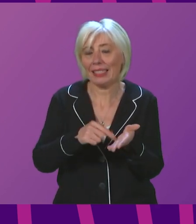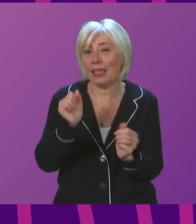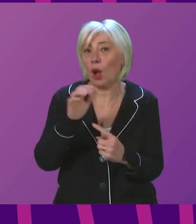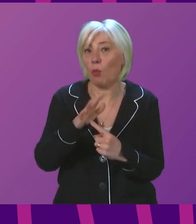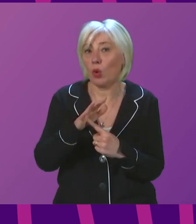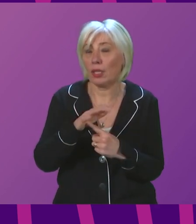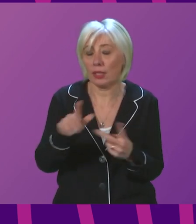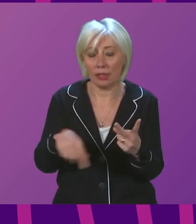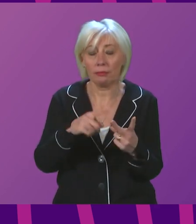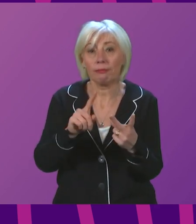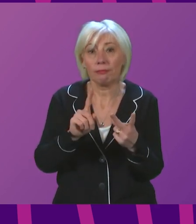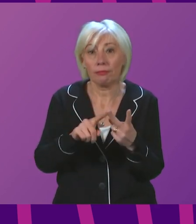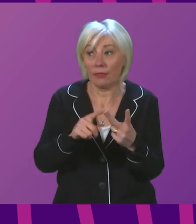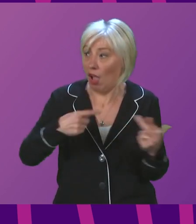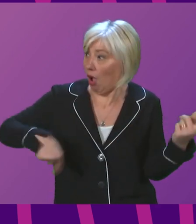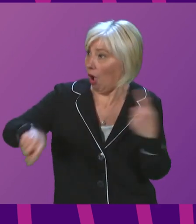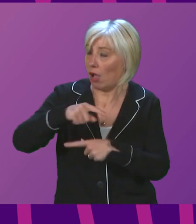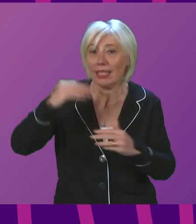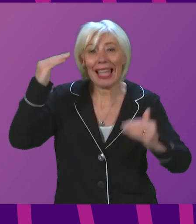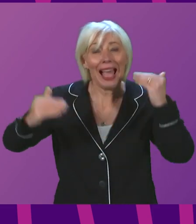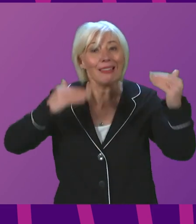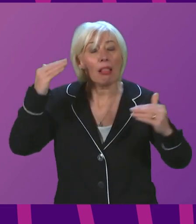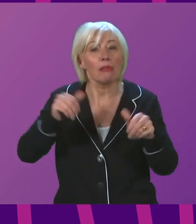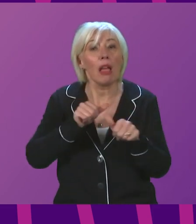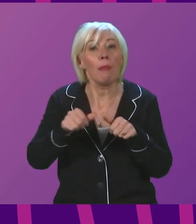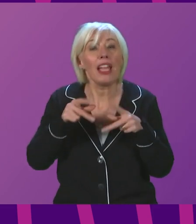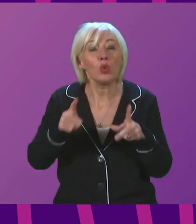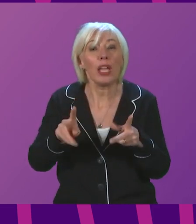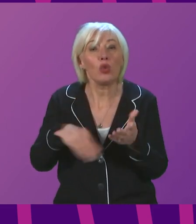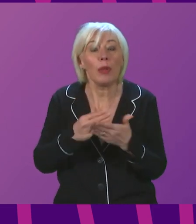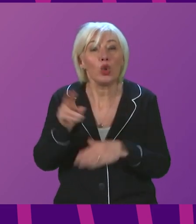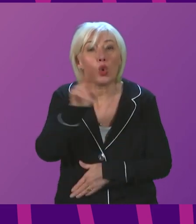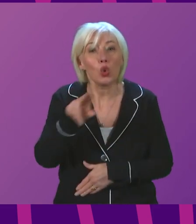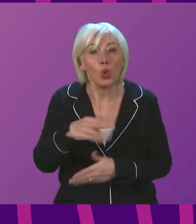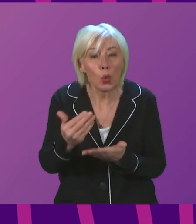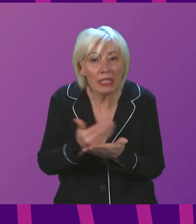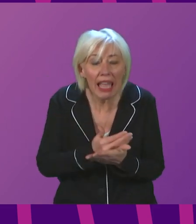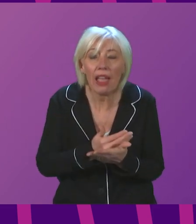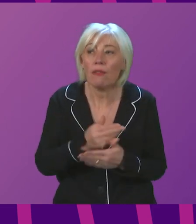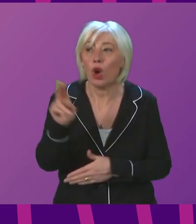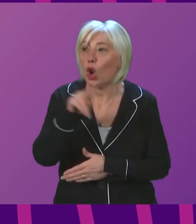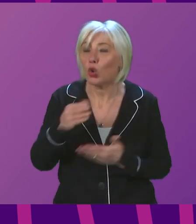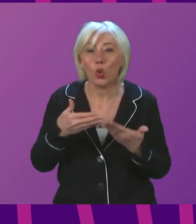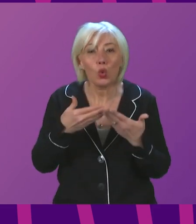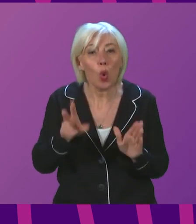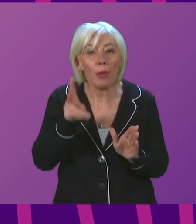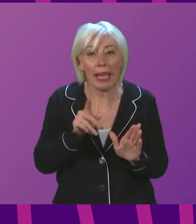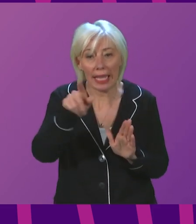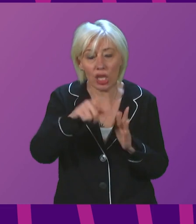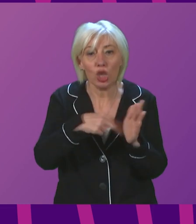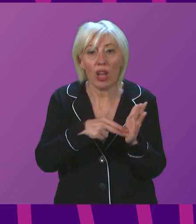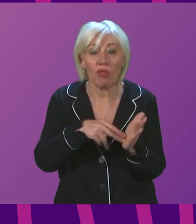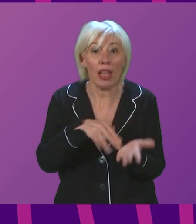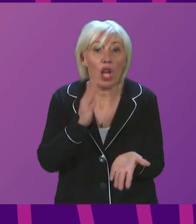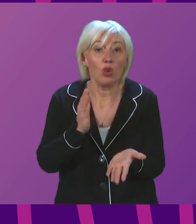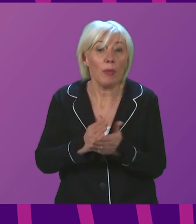this is really a message to all of us as adults, the best way of keeping schools safe and getting schools to open normally on time is to